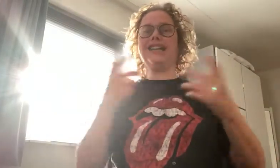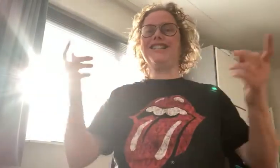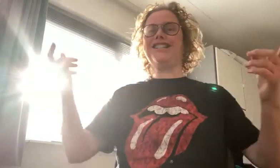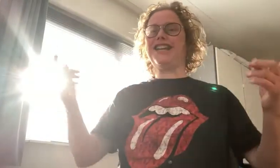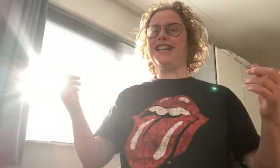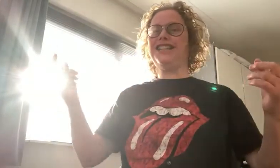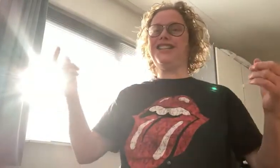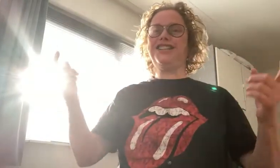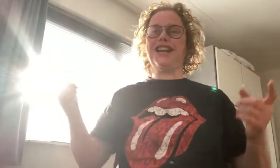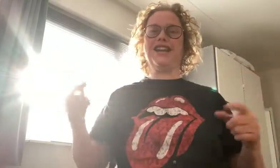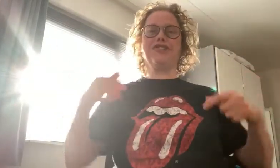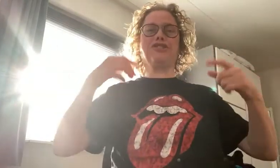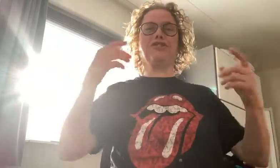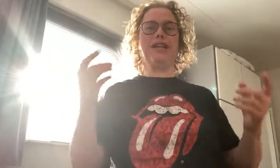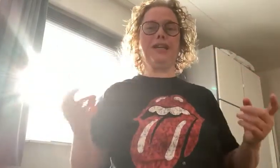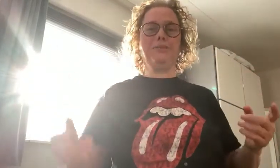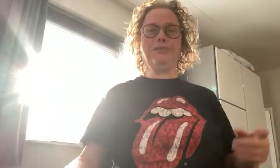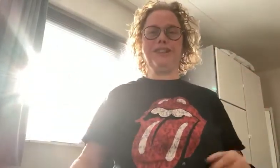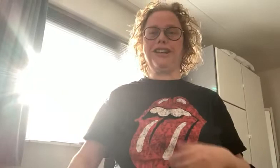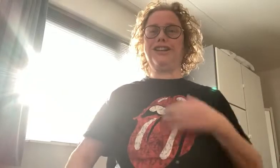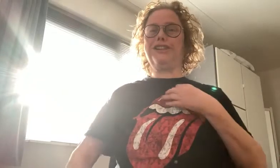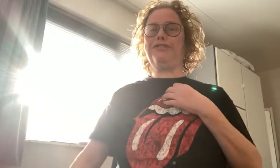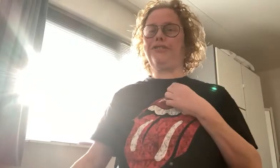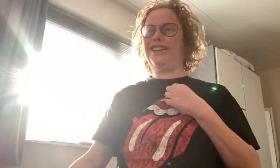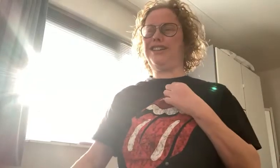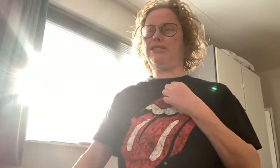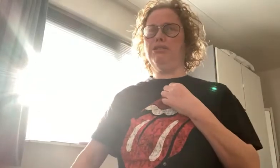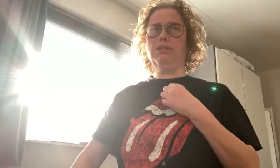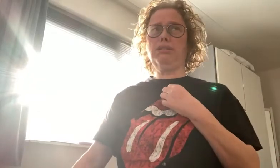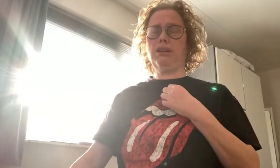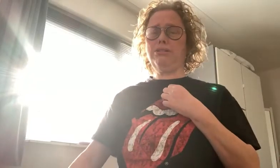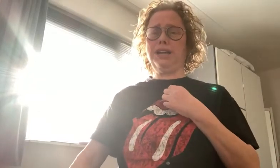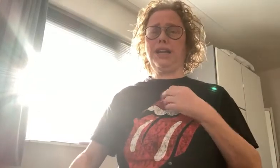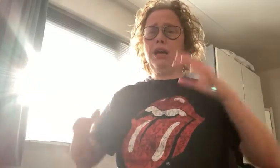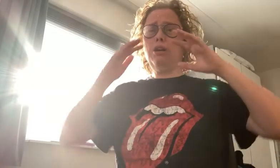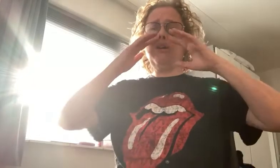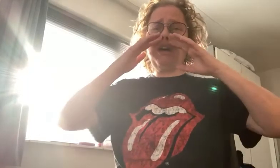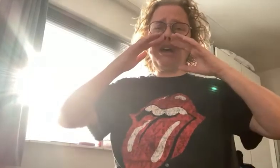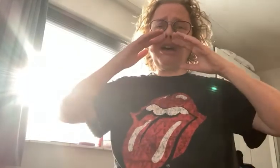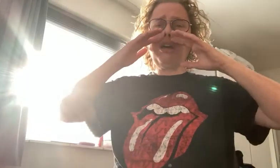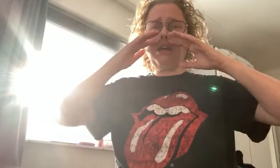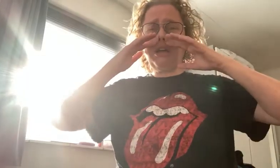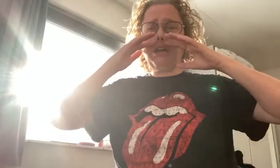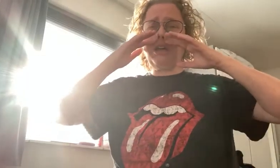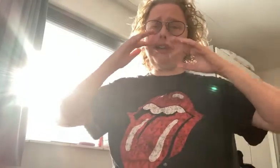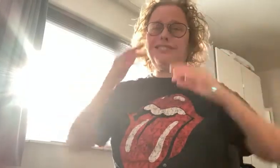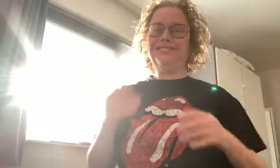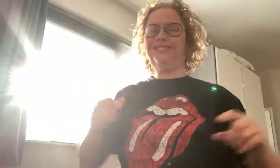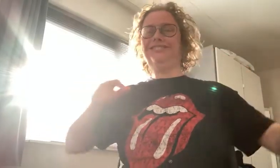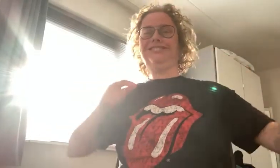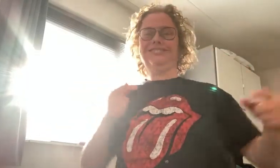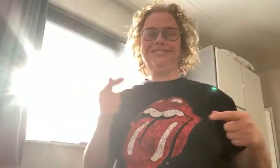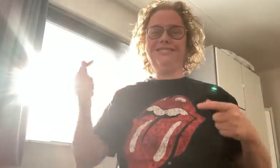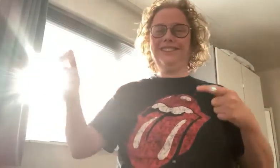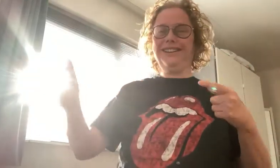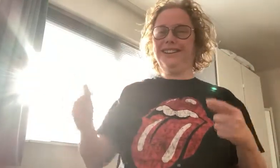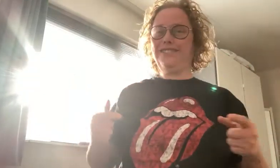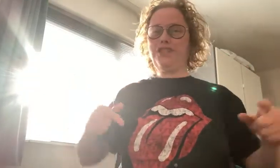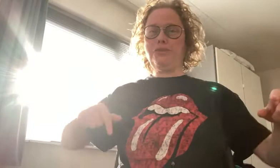you guessed my name. Yeah, I know your name, too. What do you